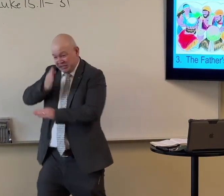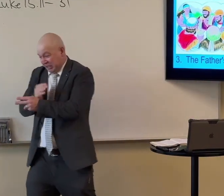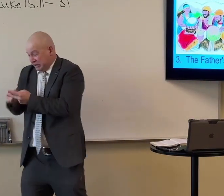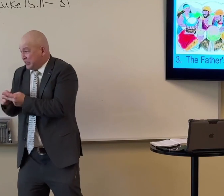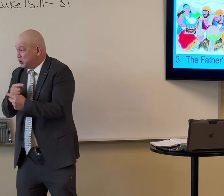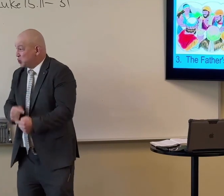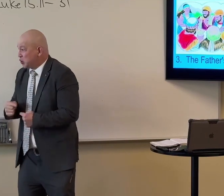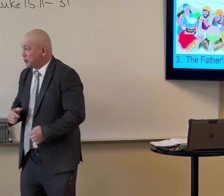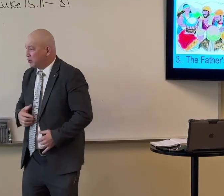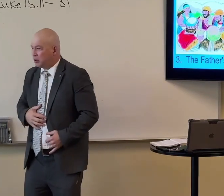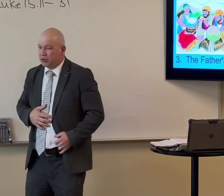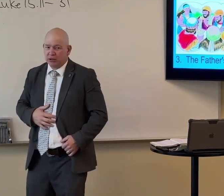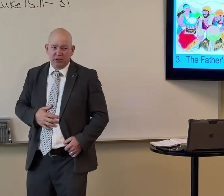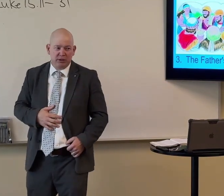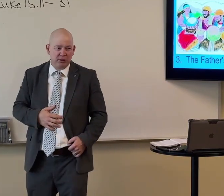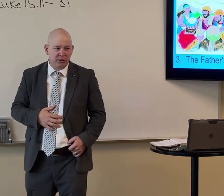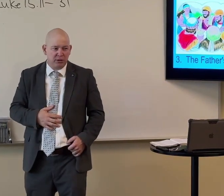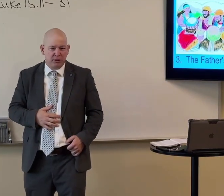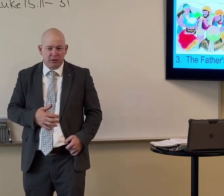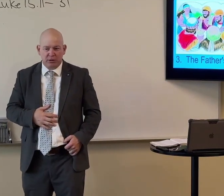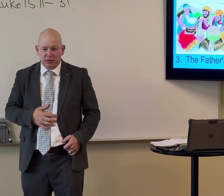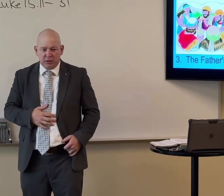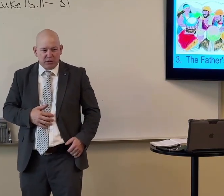Maybe the son has been struggled.